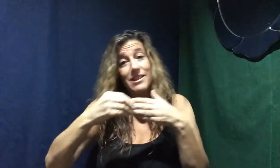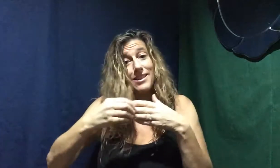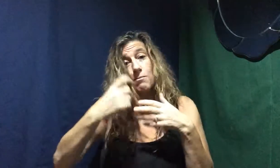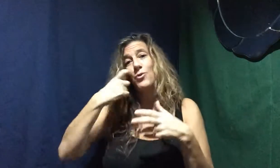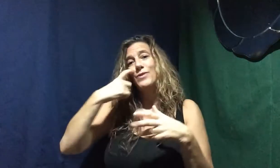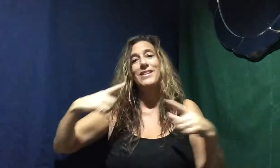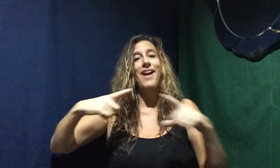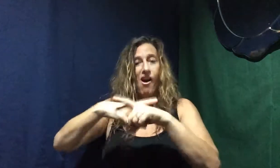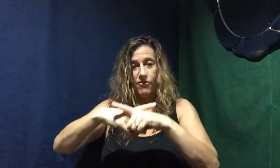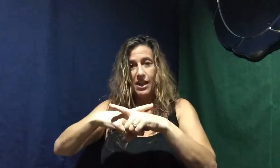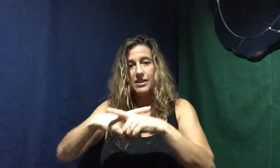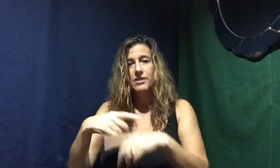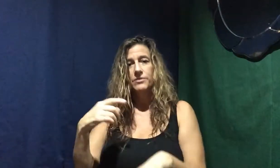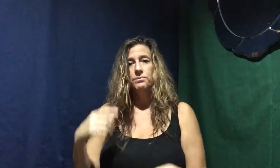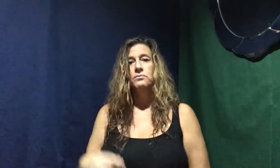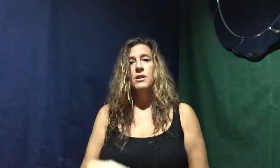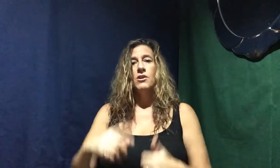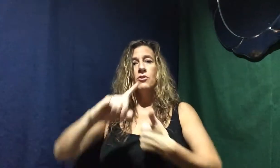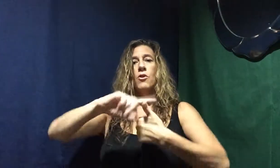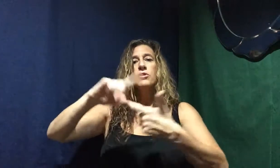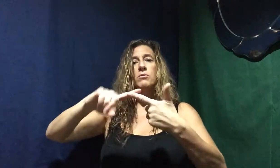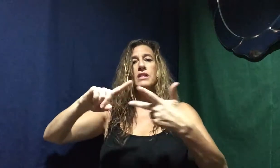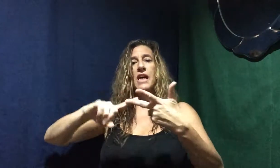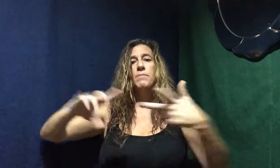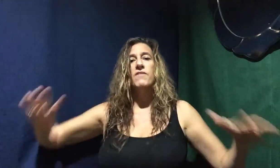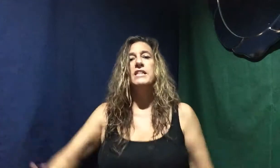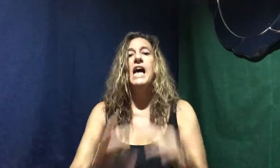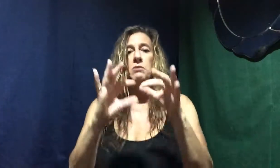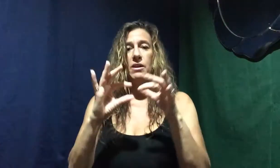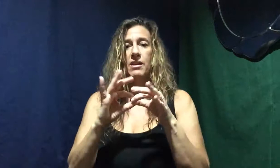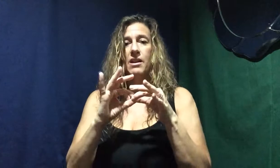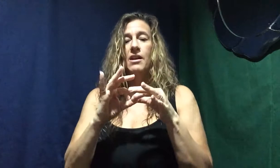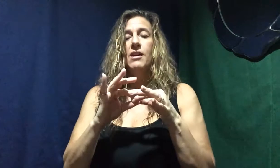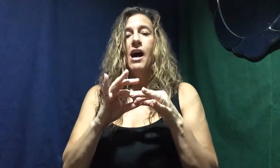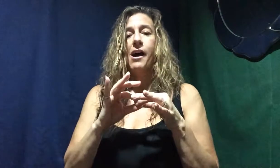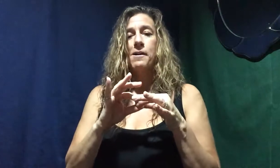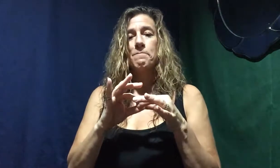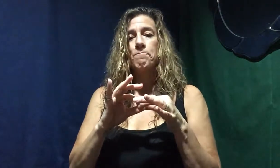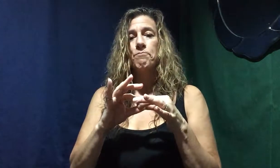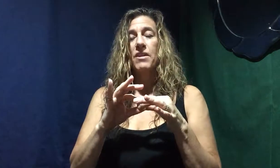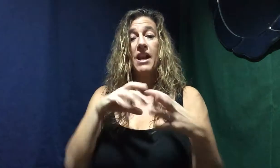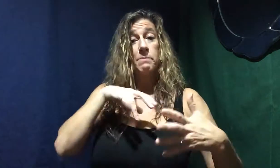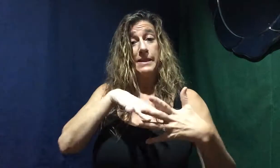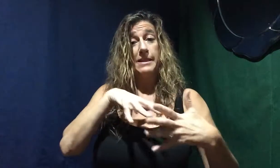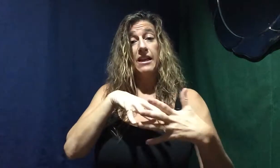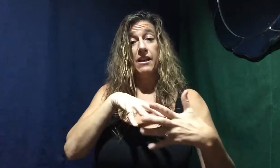to the most recent conflict. So those three types of attachment that have been studied